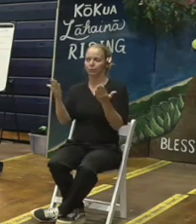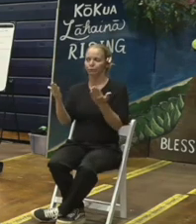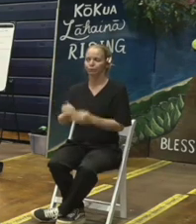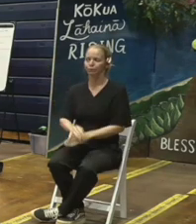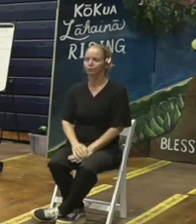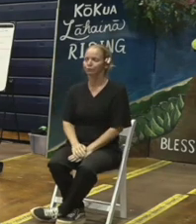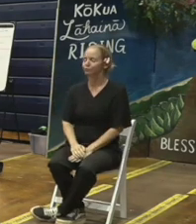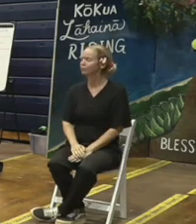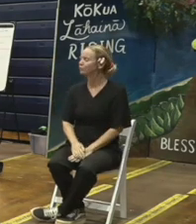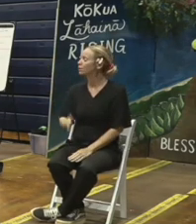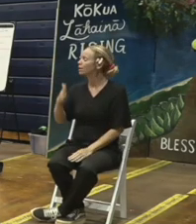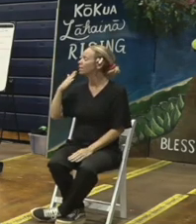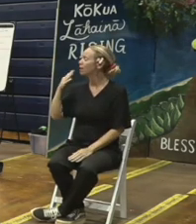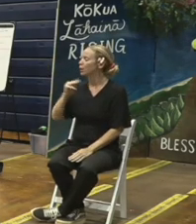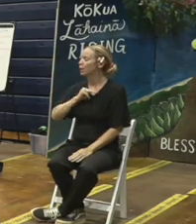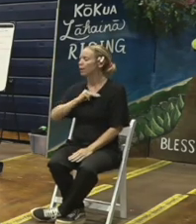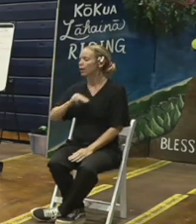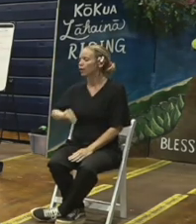Thank you, Mayor.